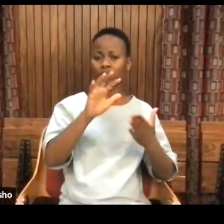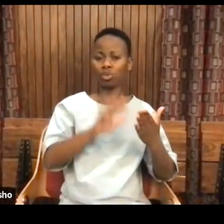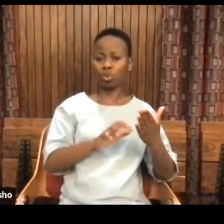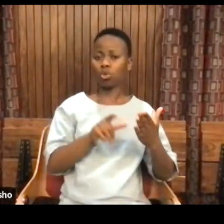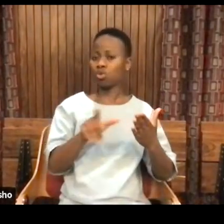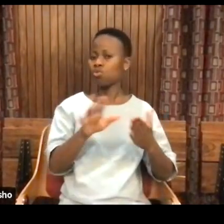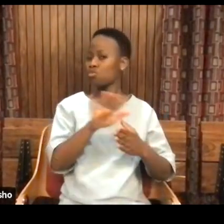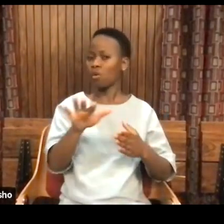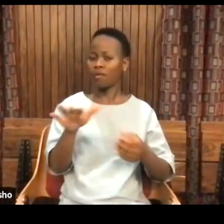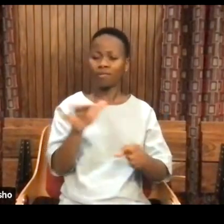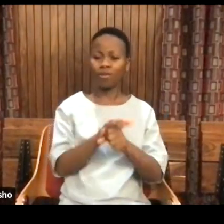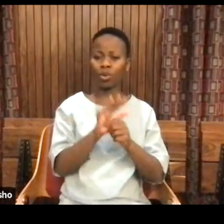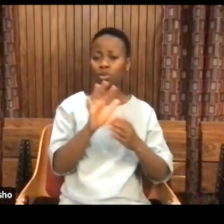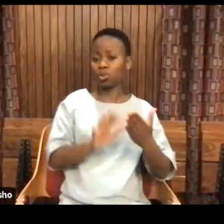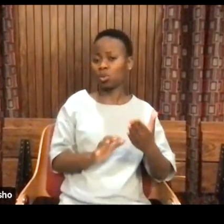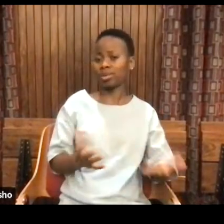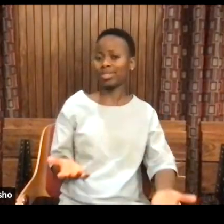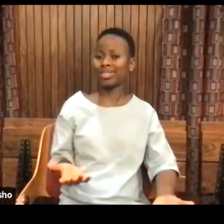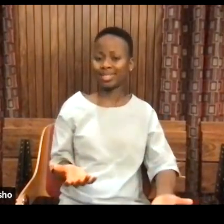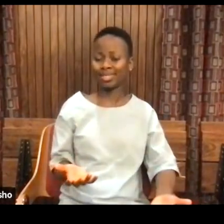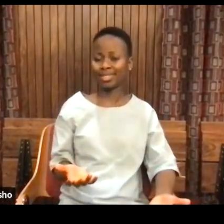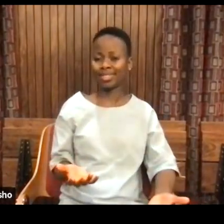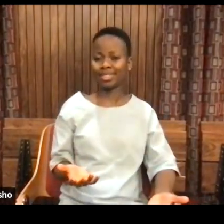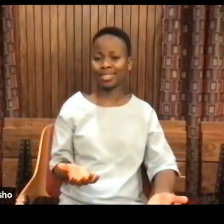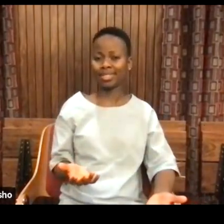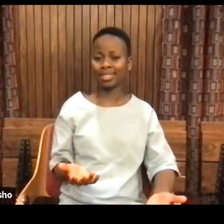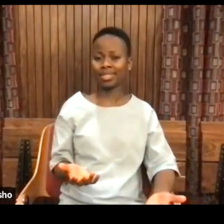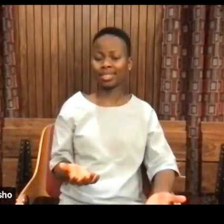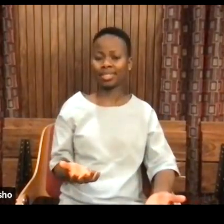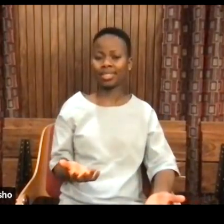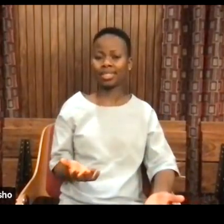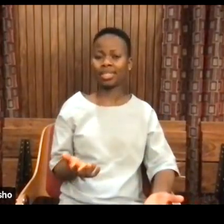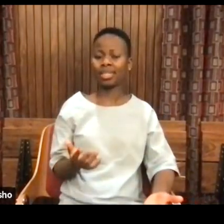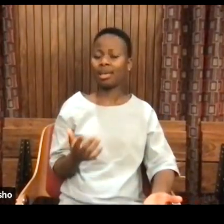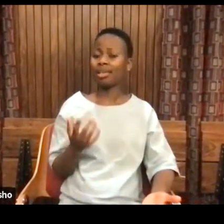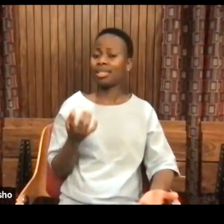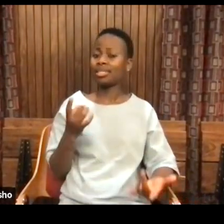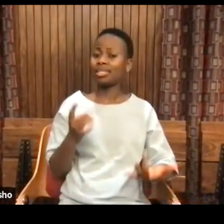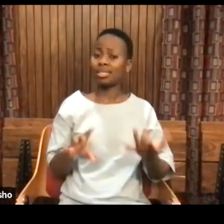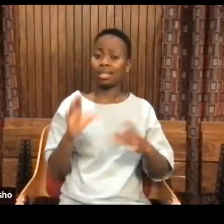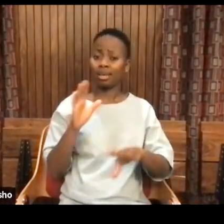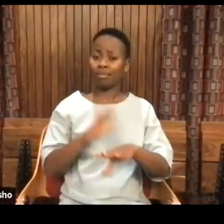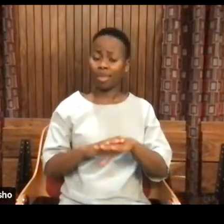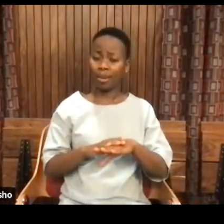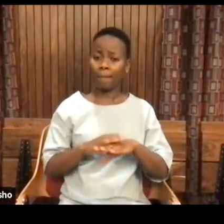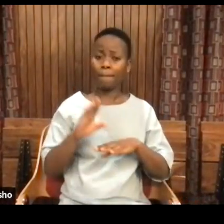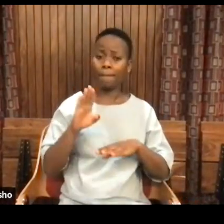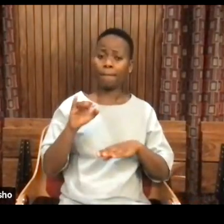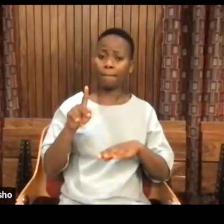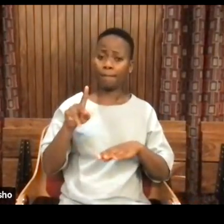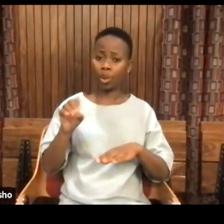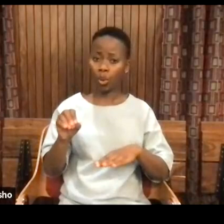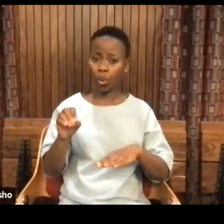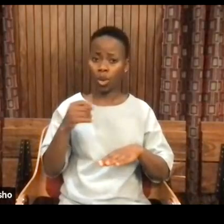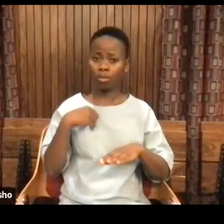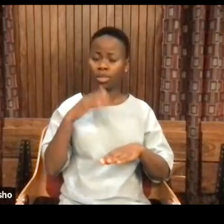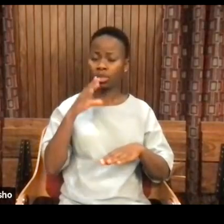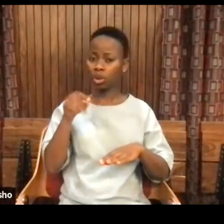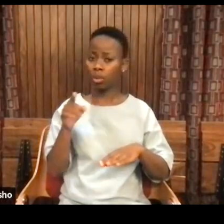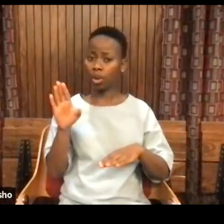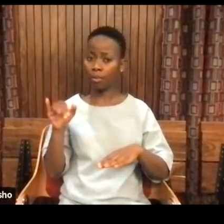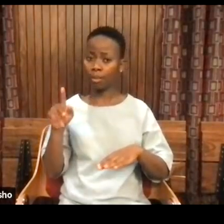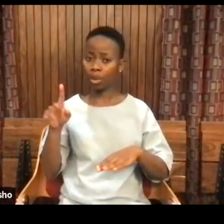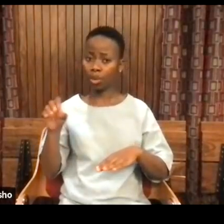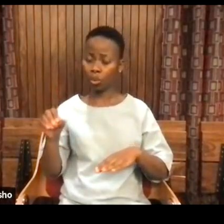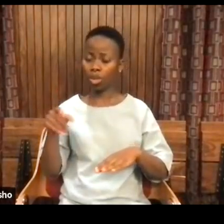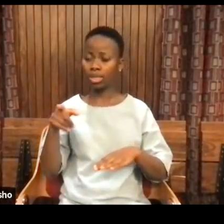the entire story. I've written on BICO in so many ways, but there are times BICO, there are times I'm talking about BICO to deal with